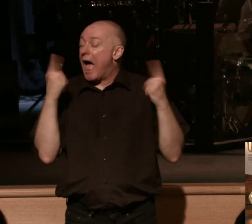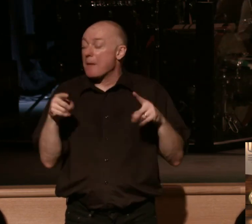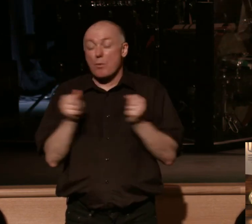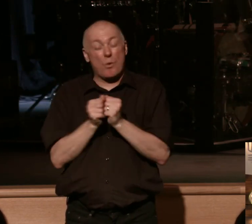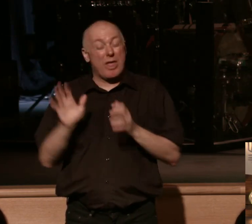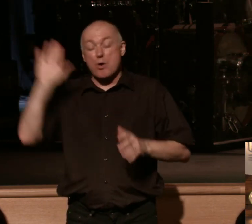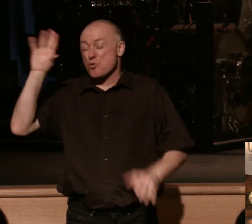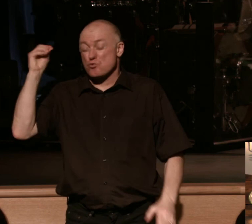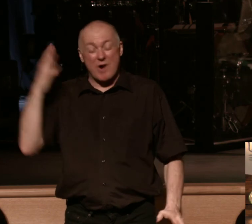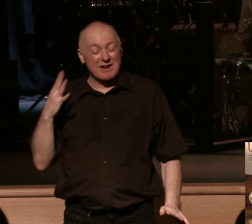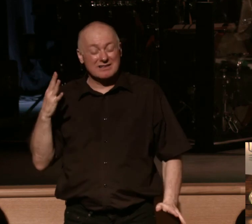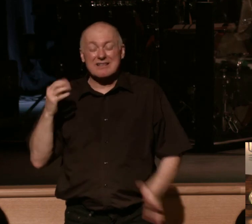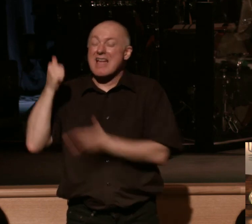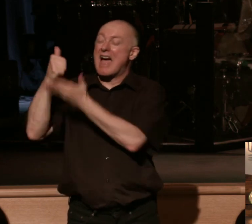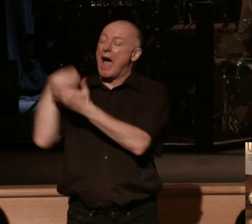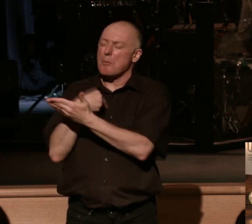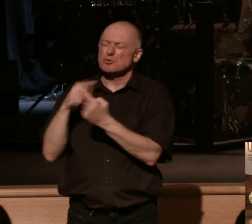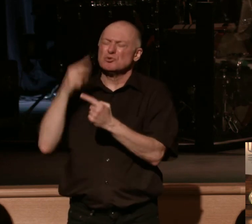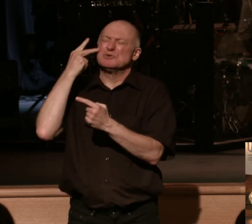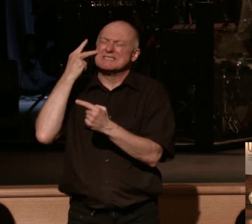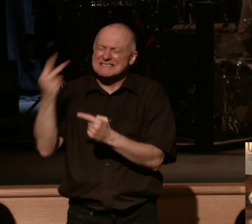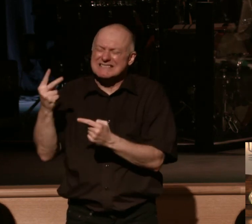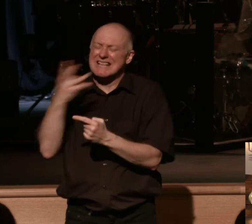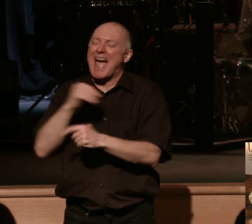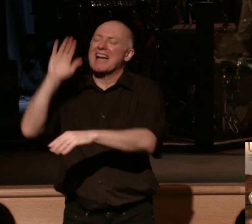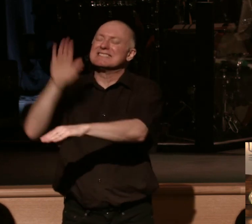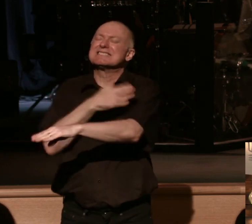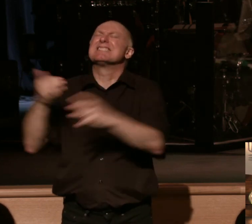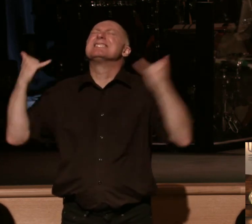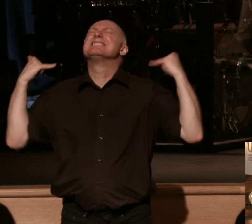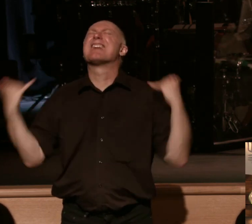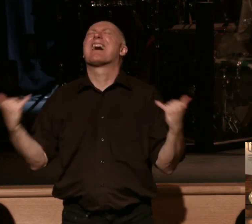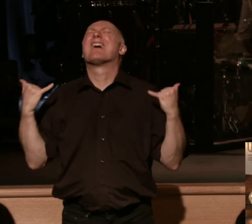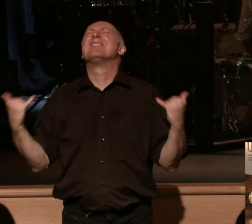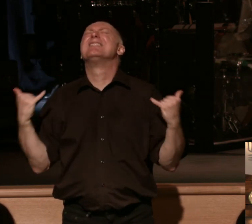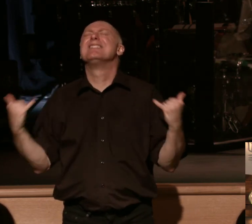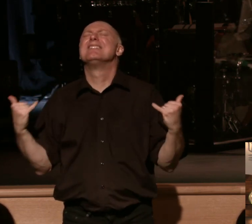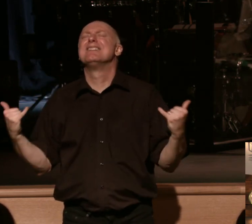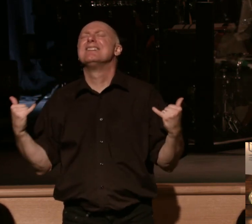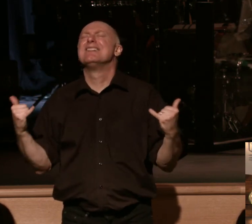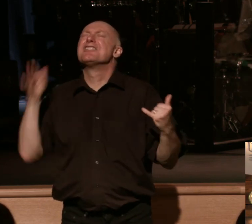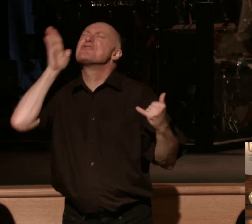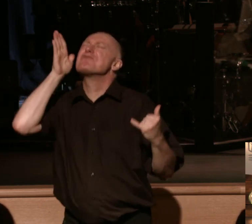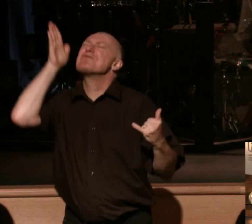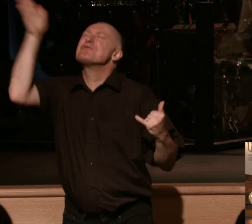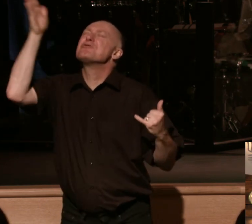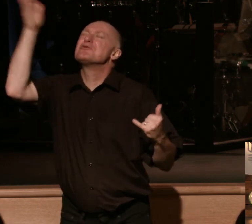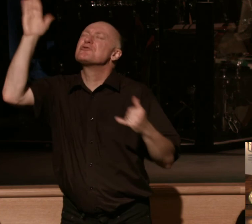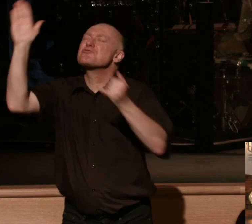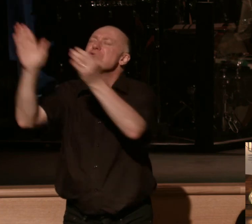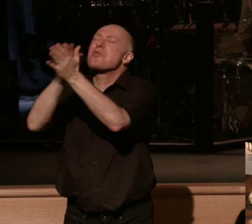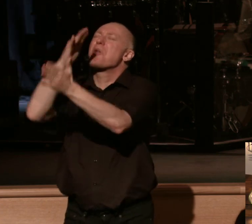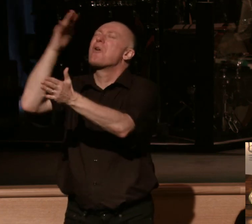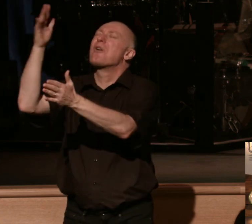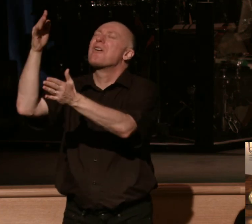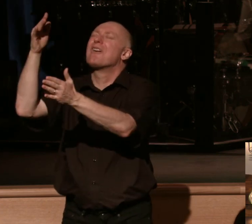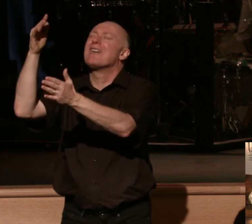so help us to see help us to sing now of our future glory and our even present reality